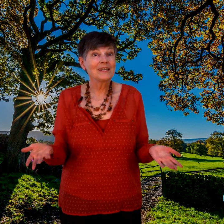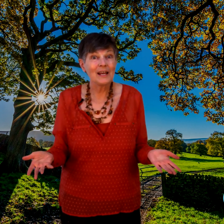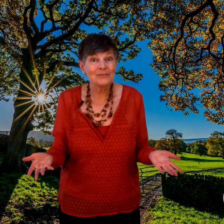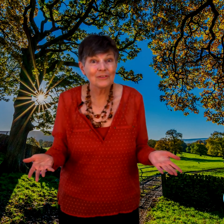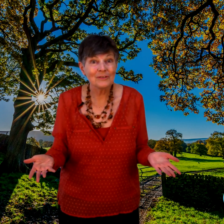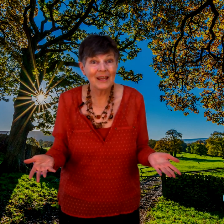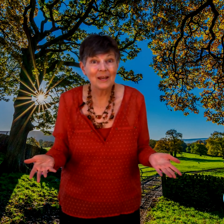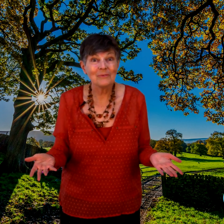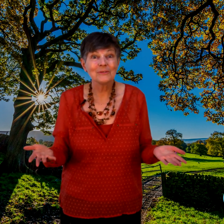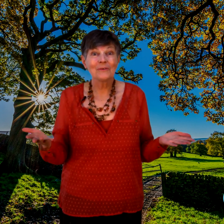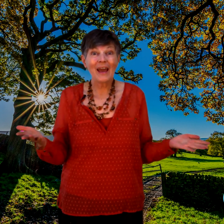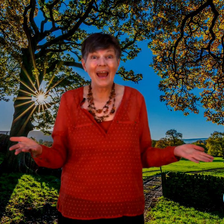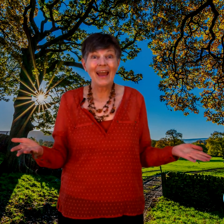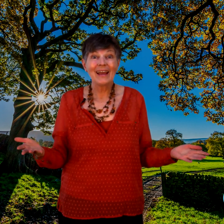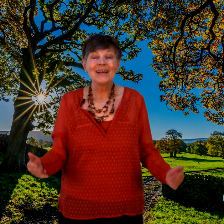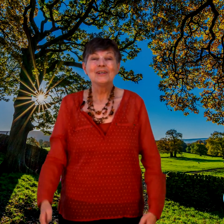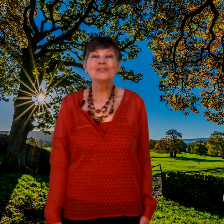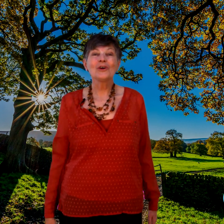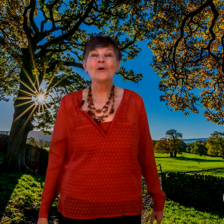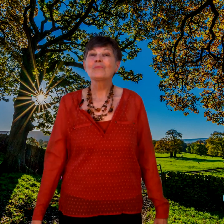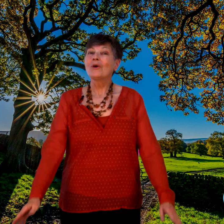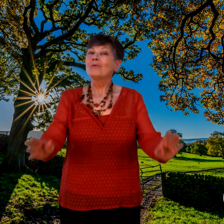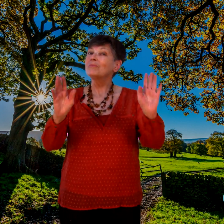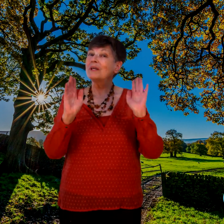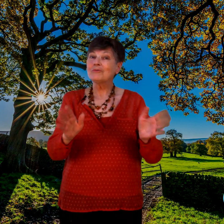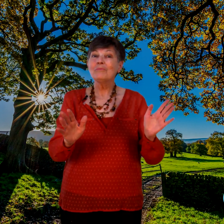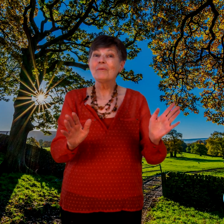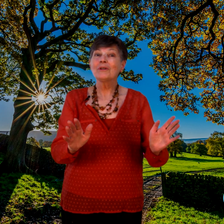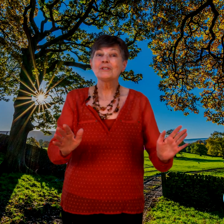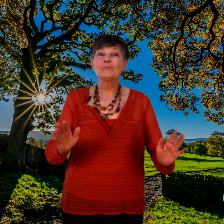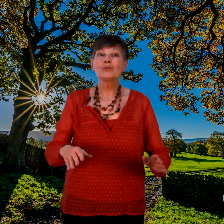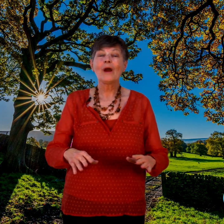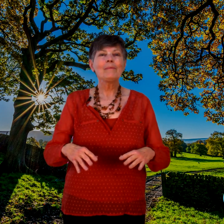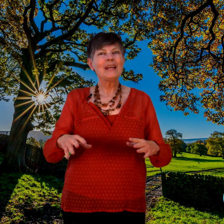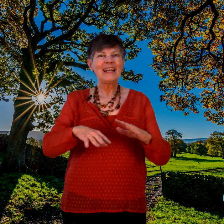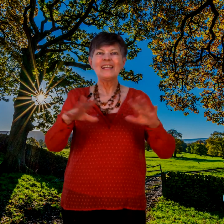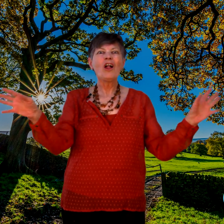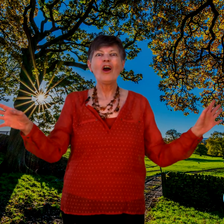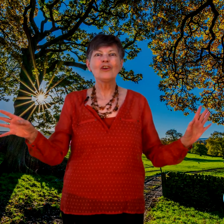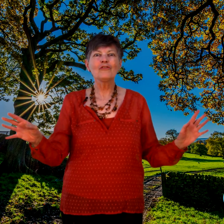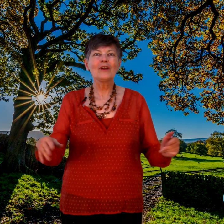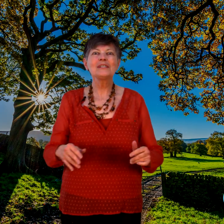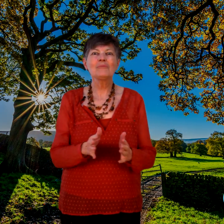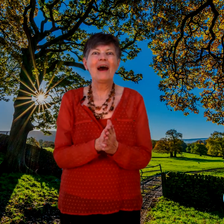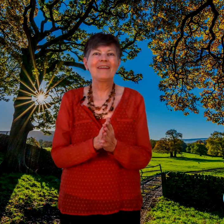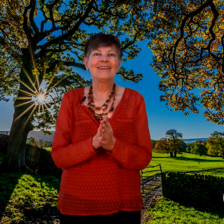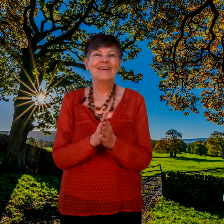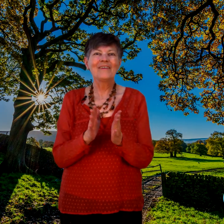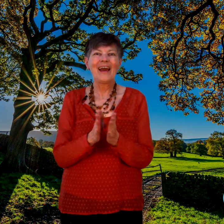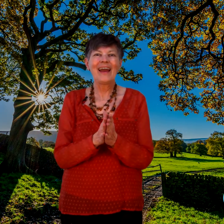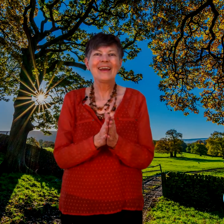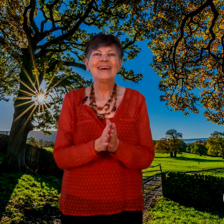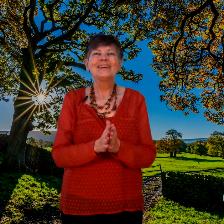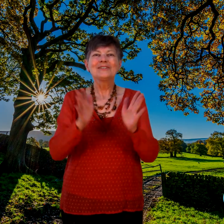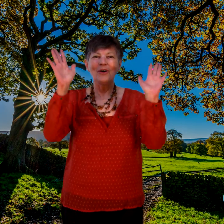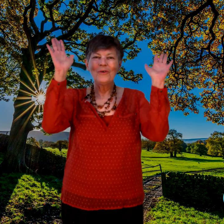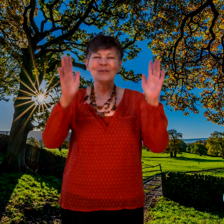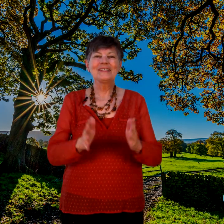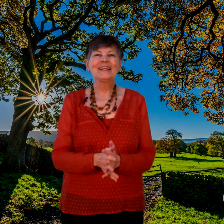signs for those animals, okay? So, please remember to subscribe and tell all your friends about it, okay? So, we'll see you